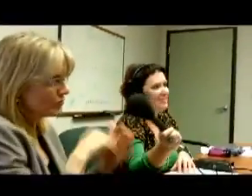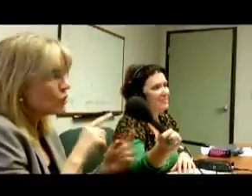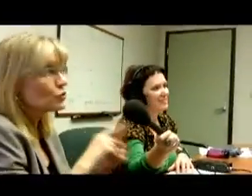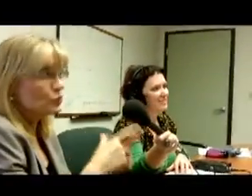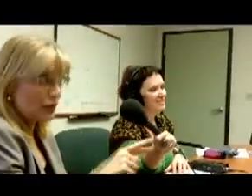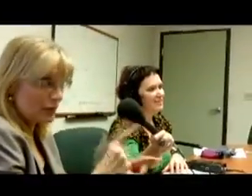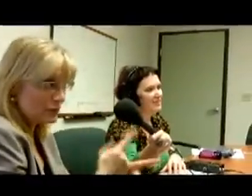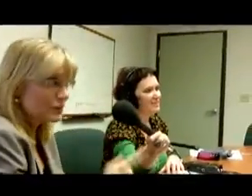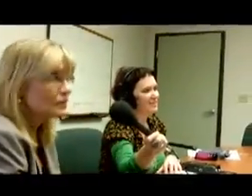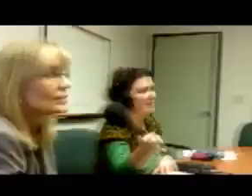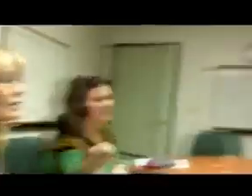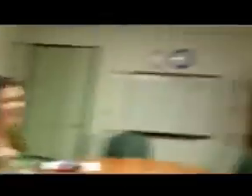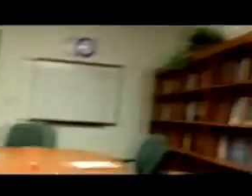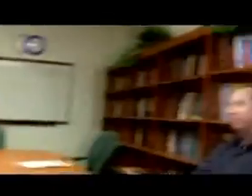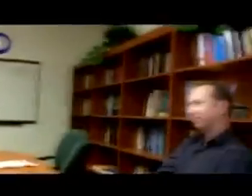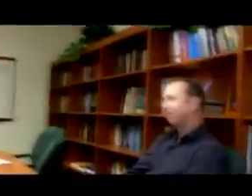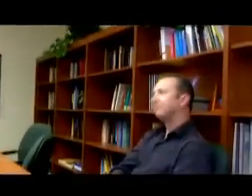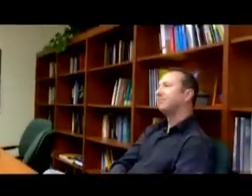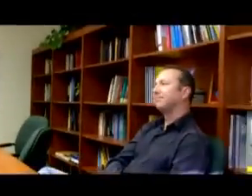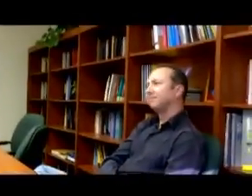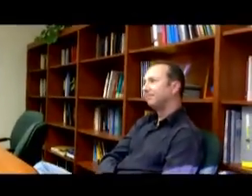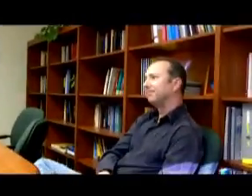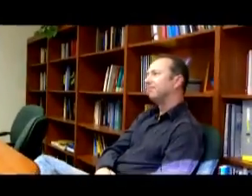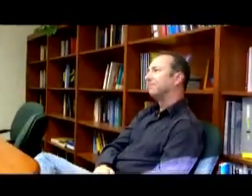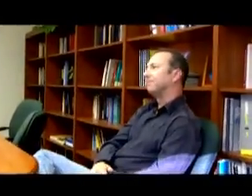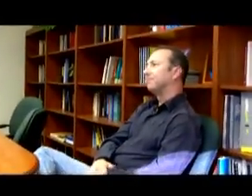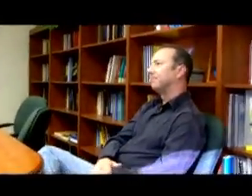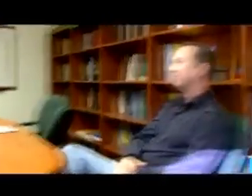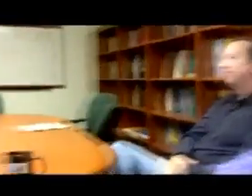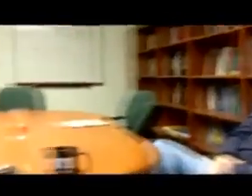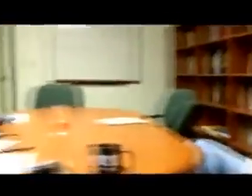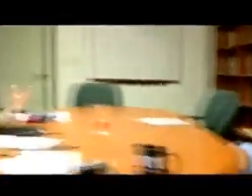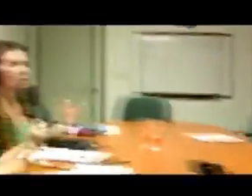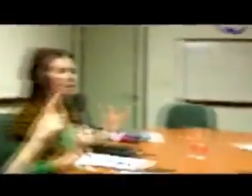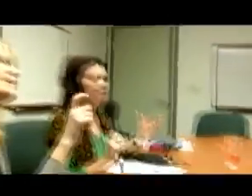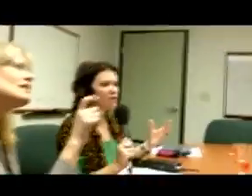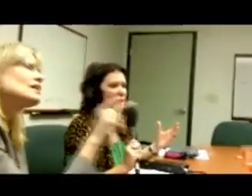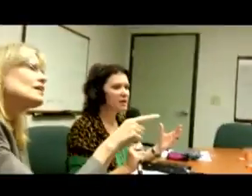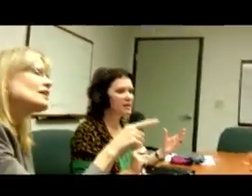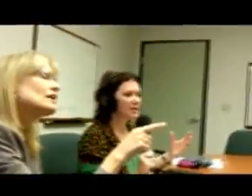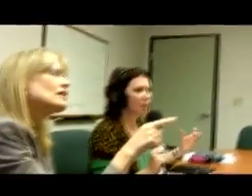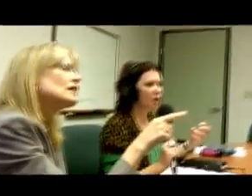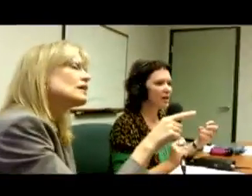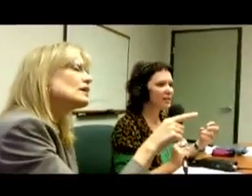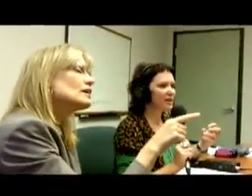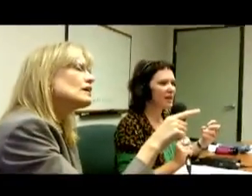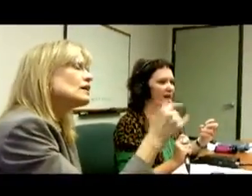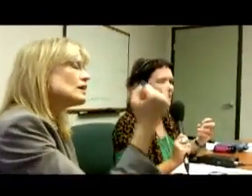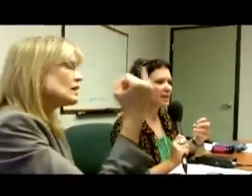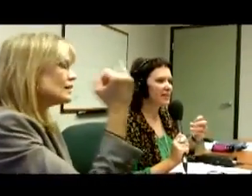Exactly. What happens, though, if someone is both expressing